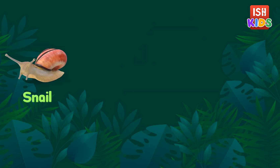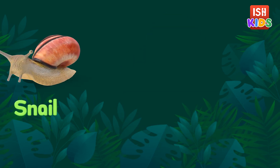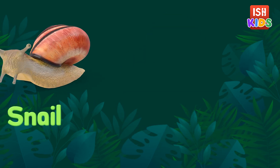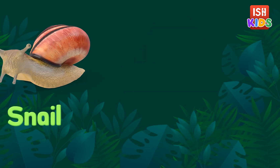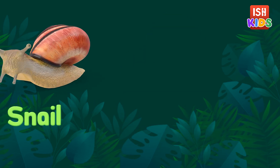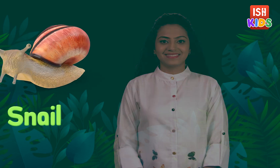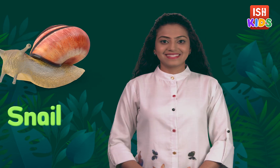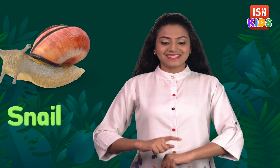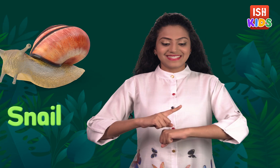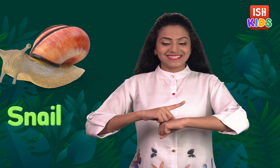Snail